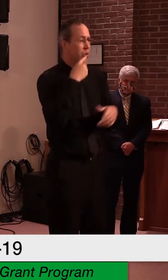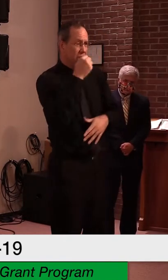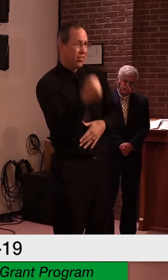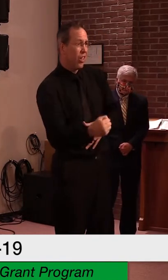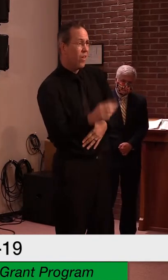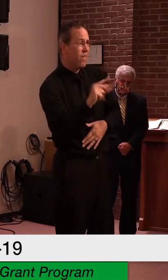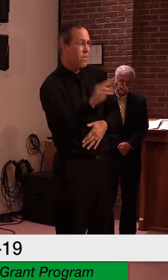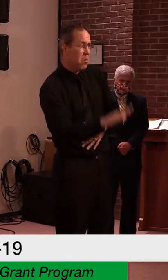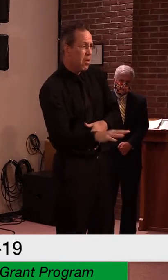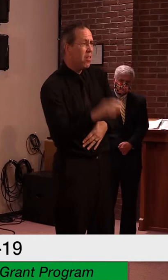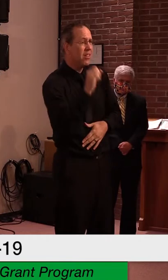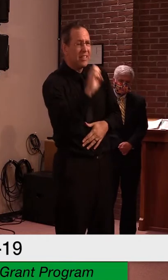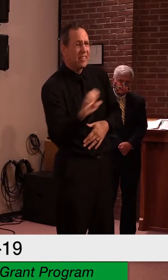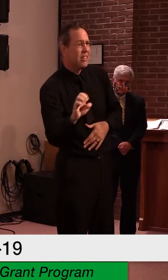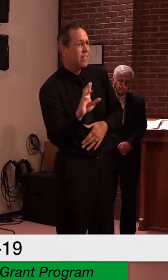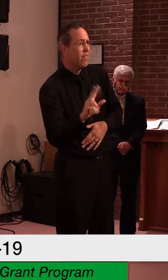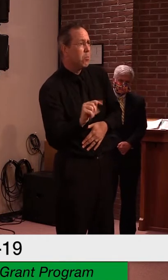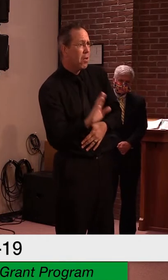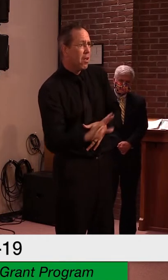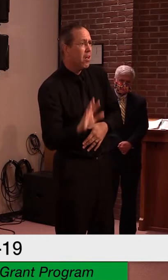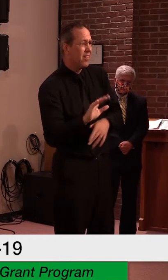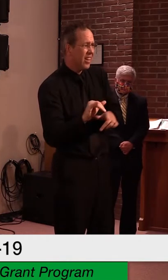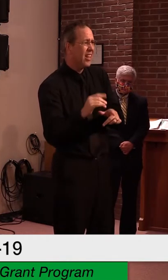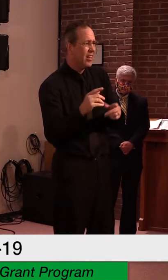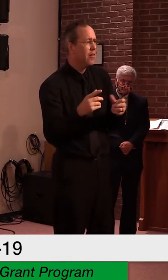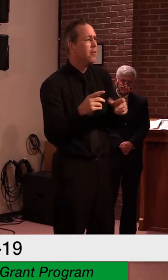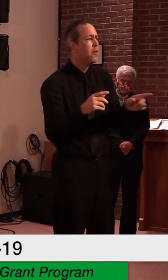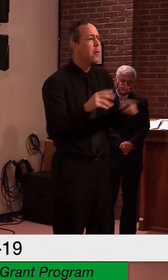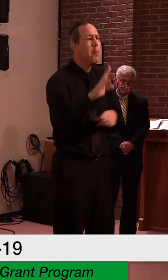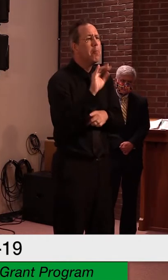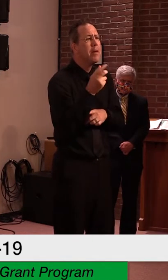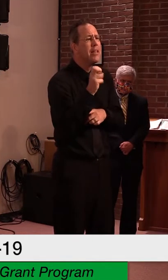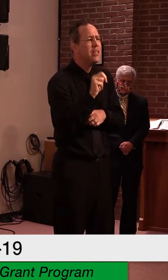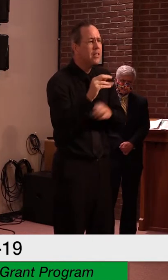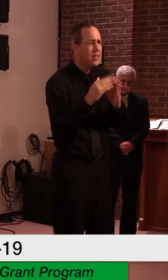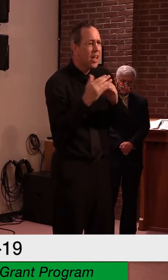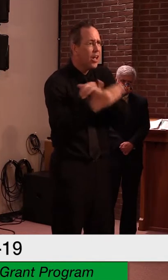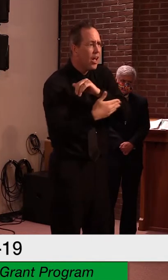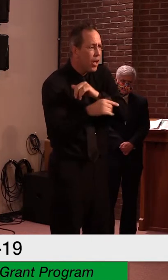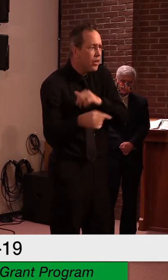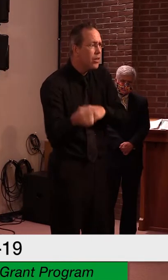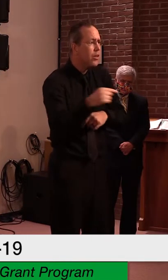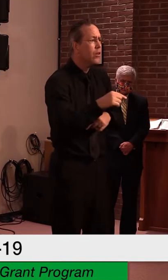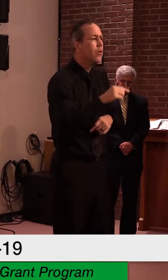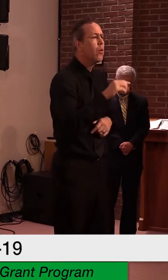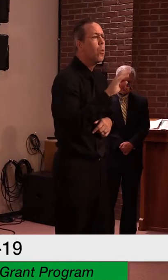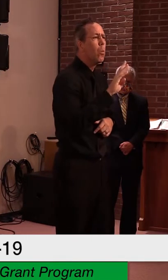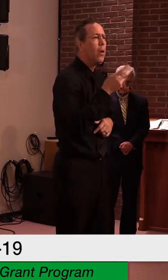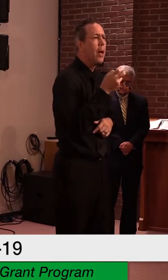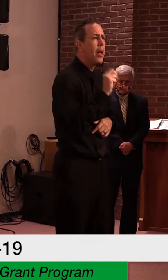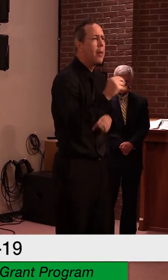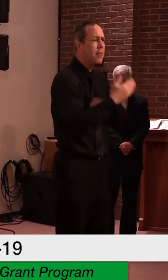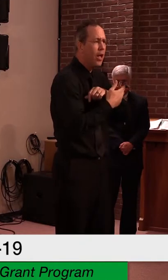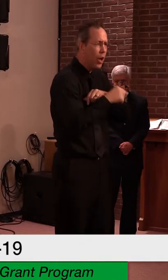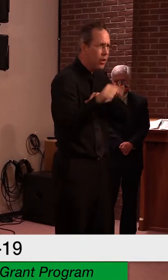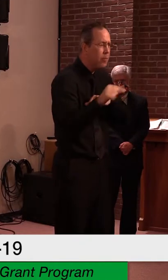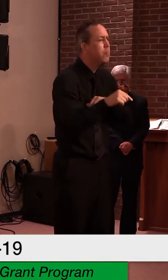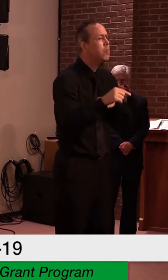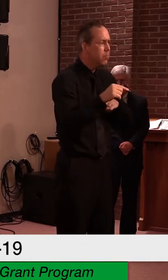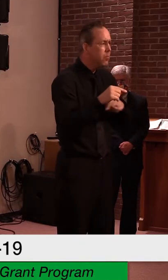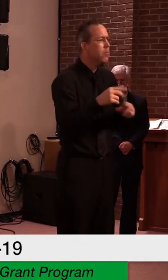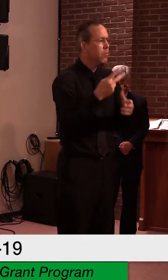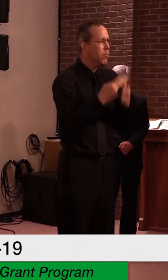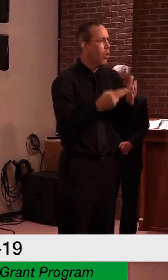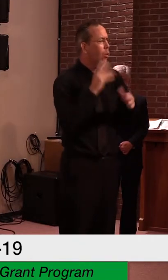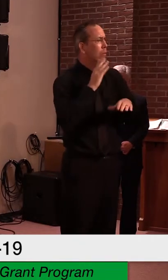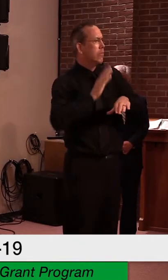Bennington. Windham County is based on the current track. There's a flash flood watch in effect and a high wind warning in effect. Among the most important